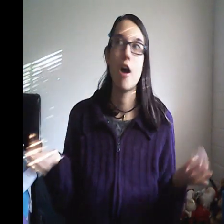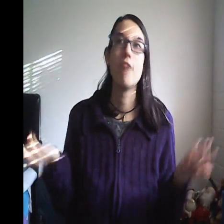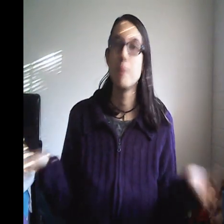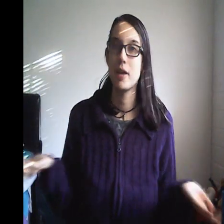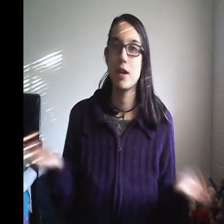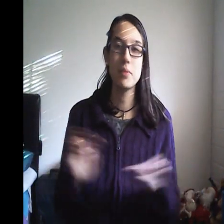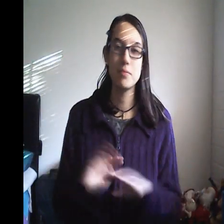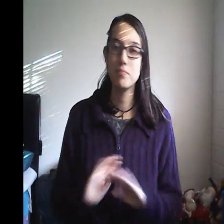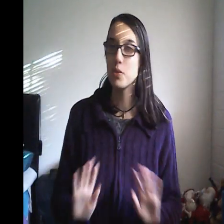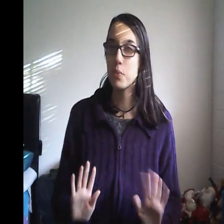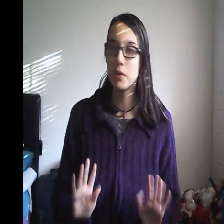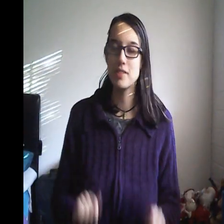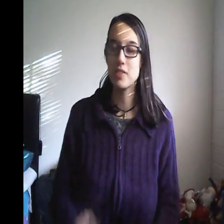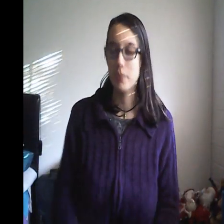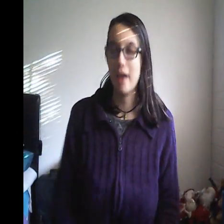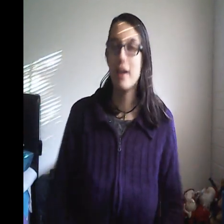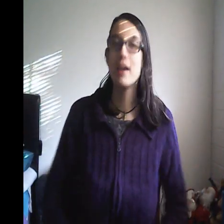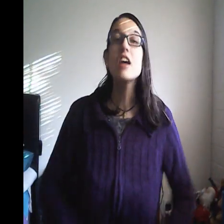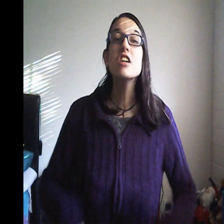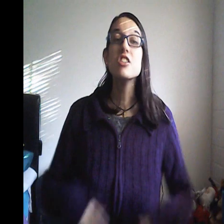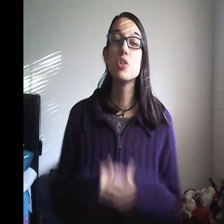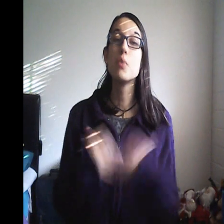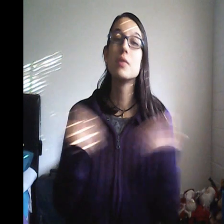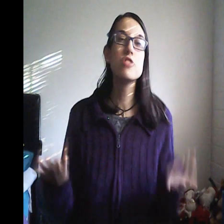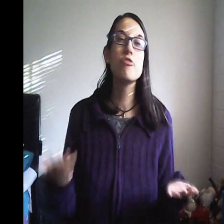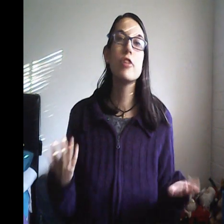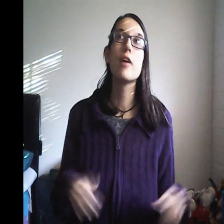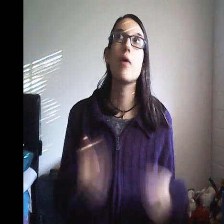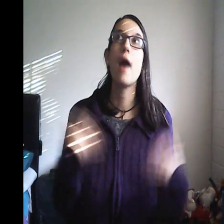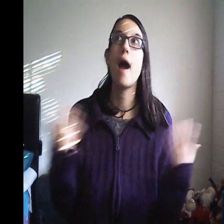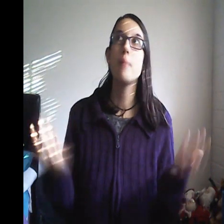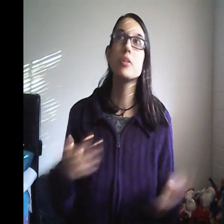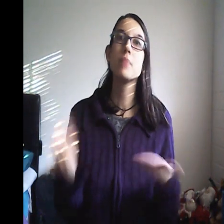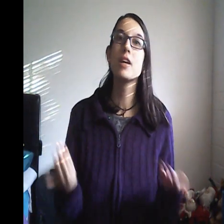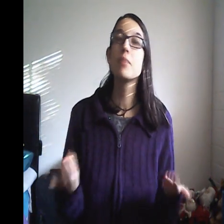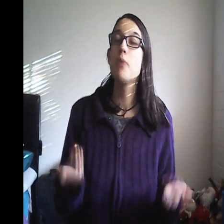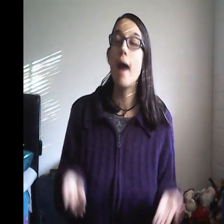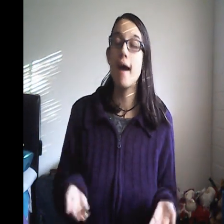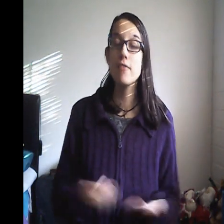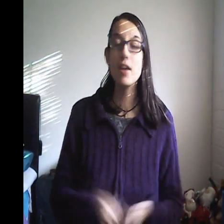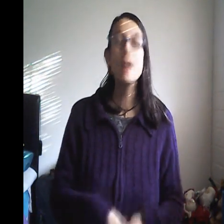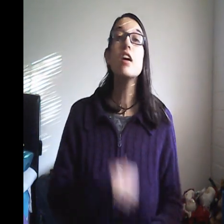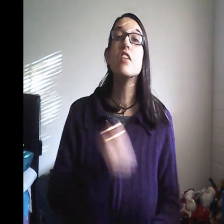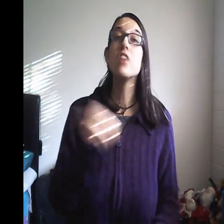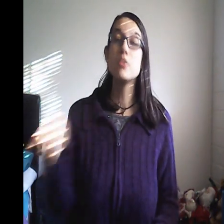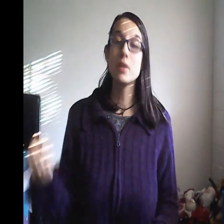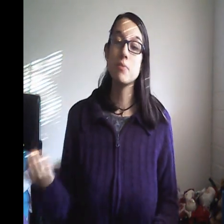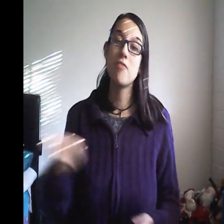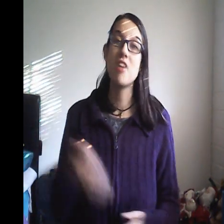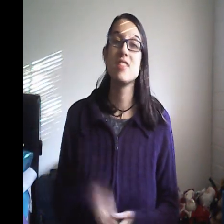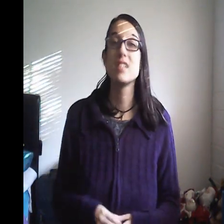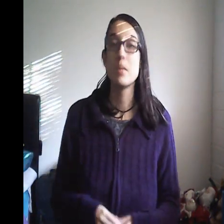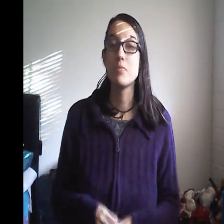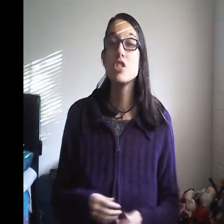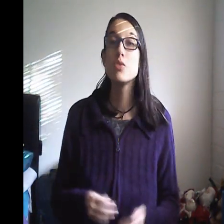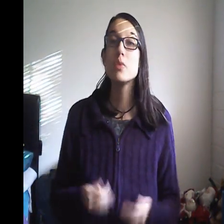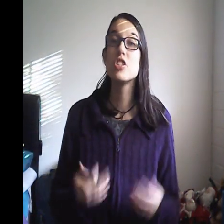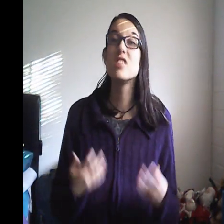makeup. Don't worry. It's okay. So once you've figured out how much makeup you have, then you can move on to step two, which is to